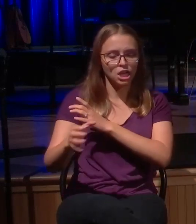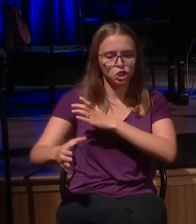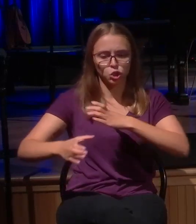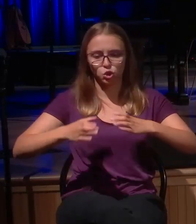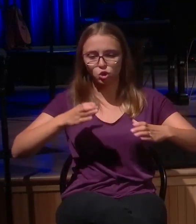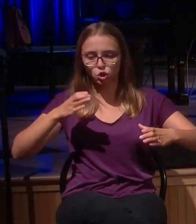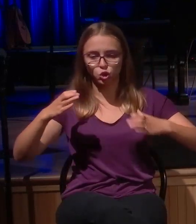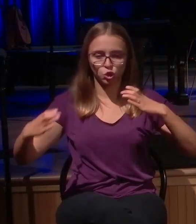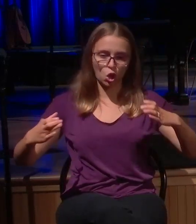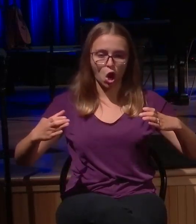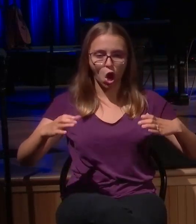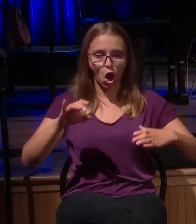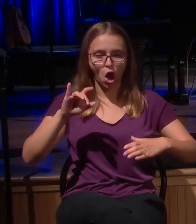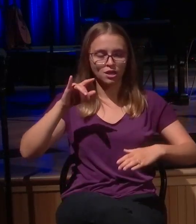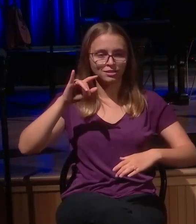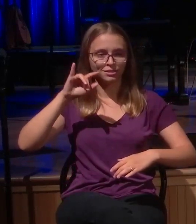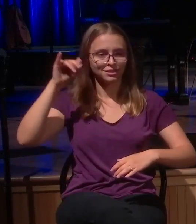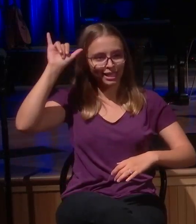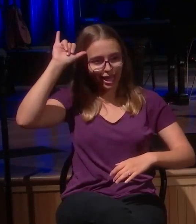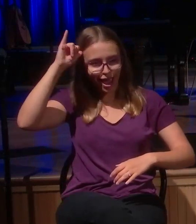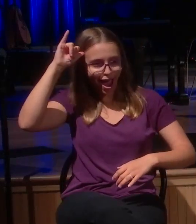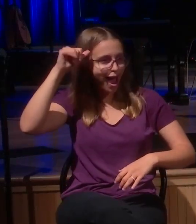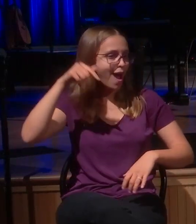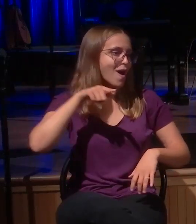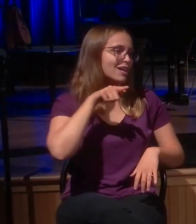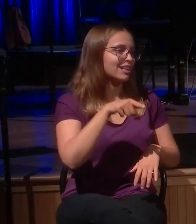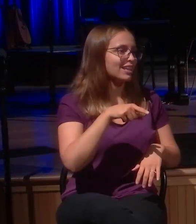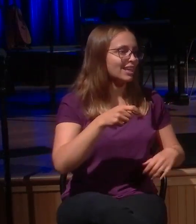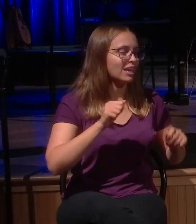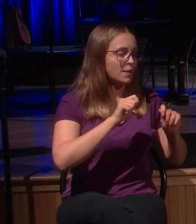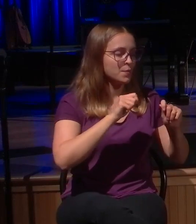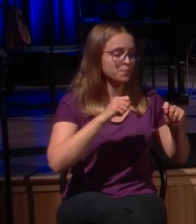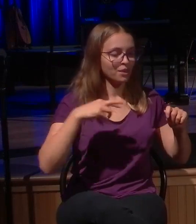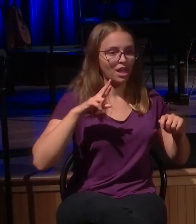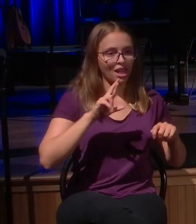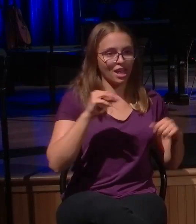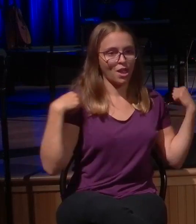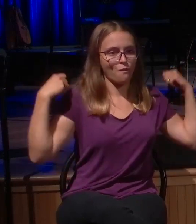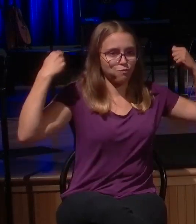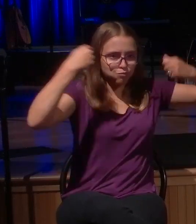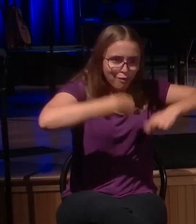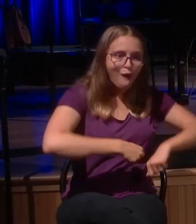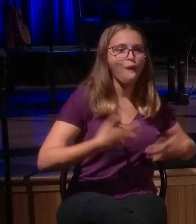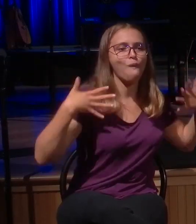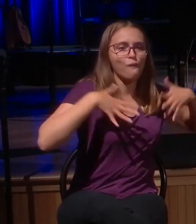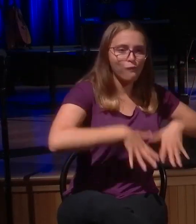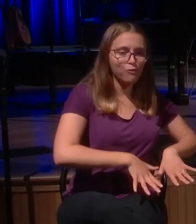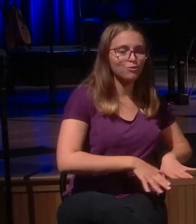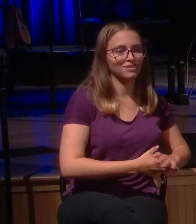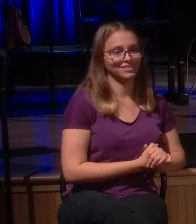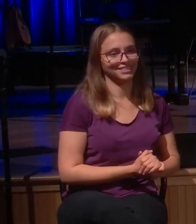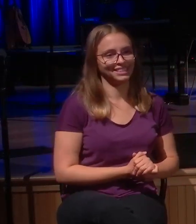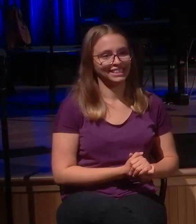lost boy is home. It reminded me this week of the old Christian hit song. Some of you will recall this.